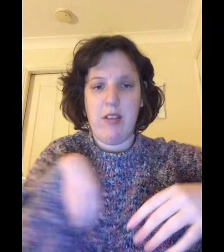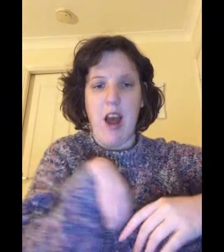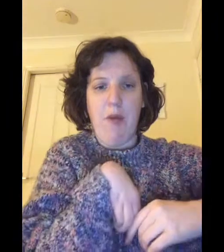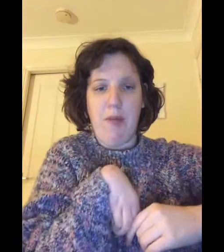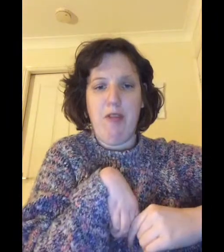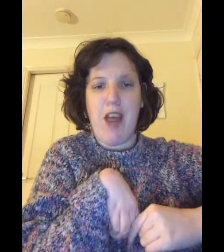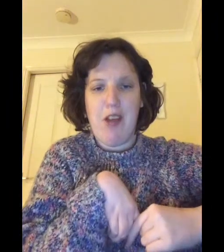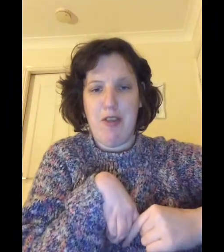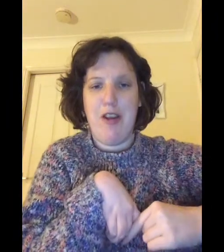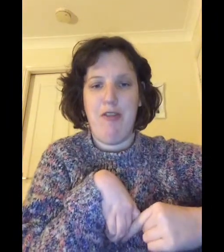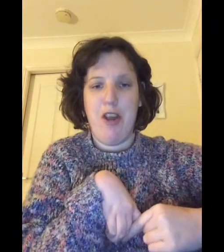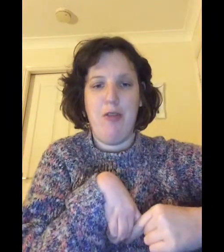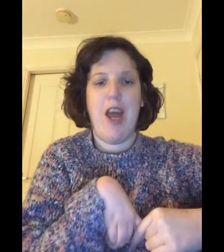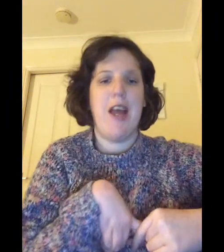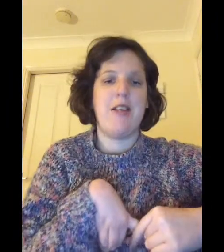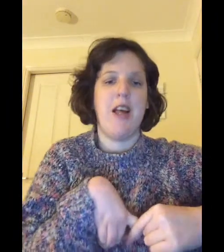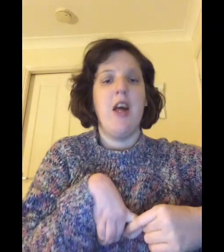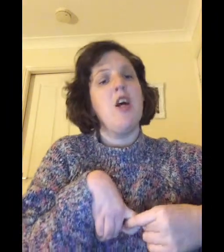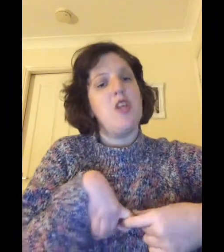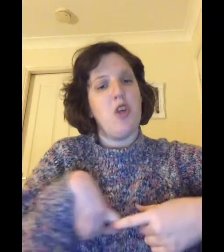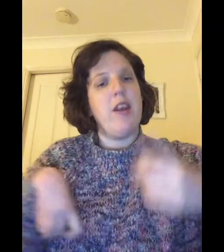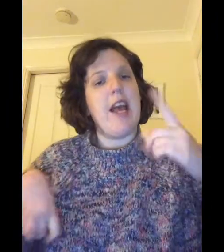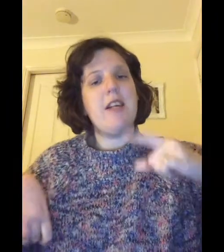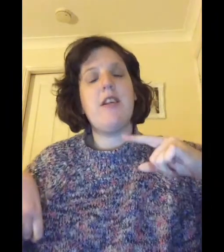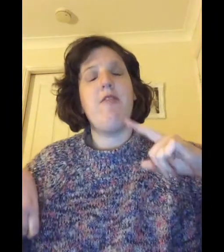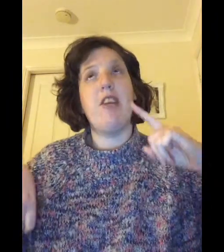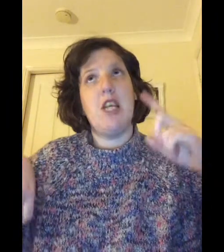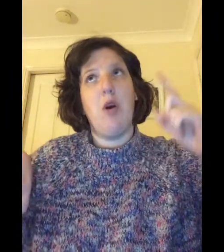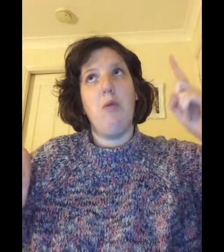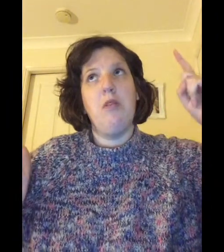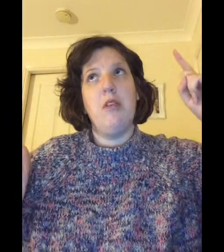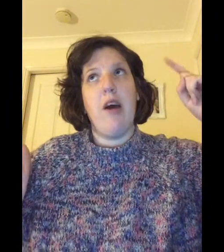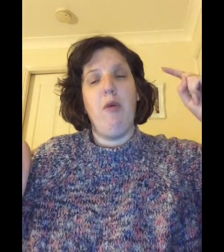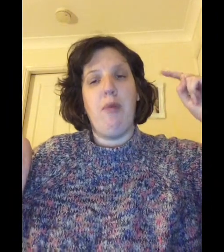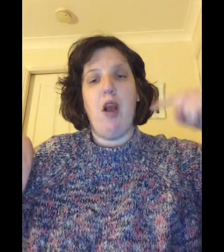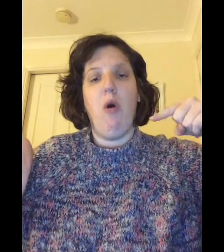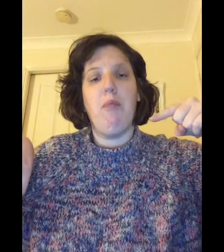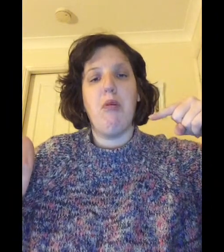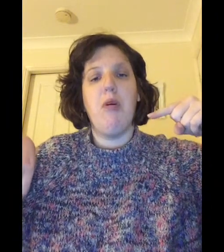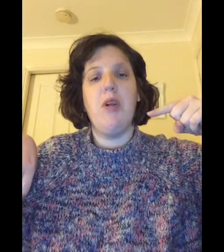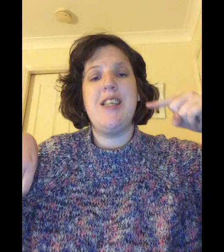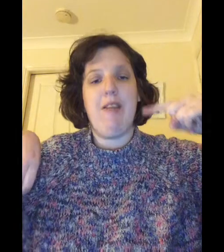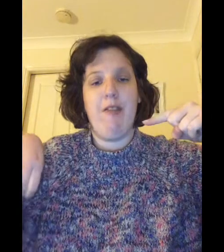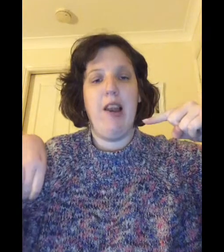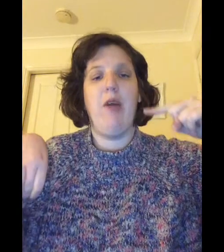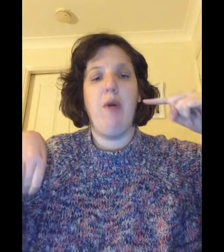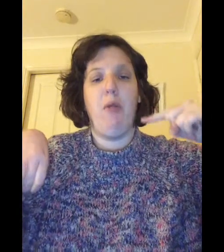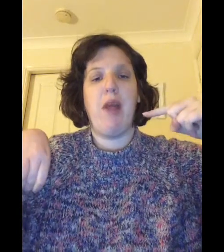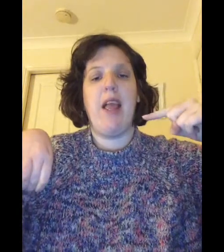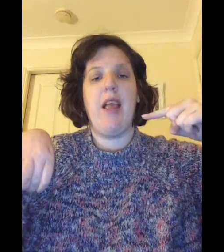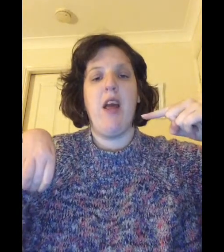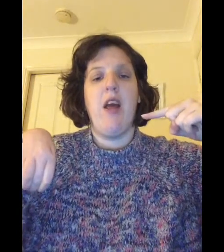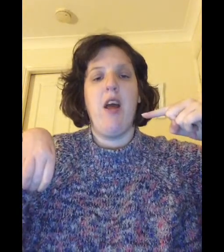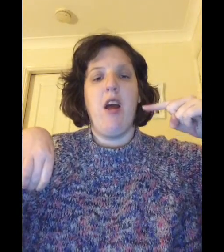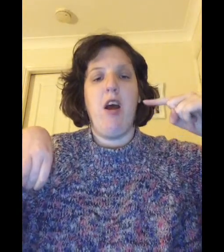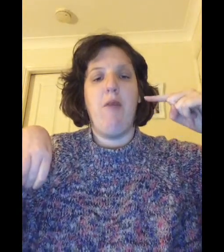start with my favorite in a few days so the next video that will be up definitely will be um